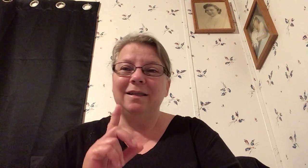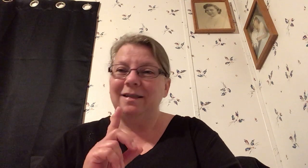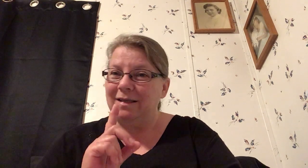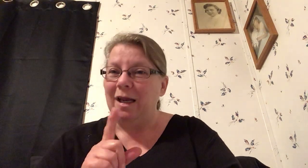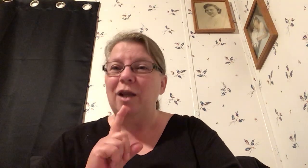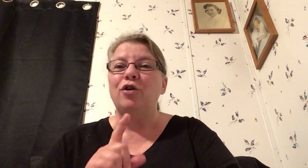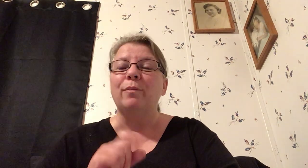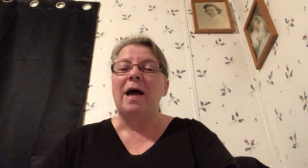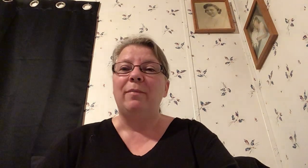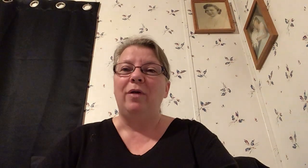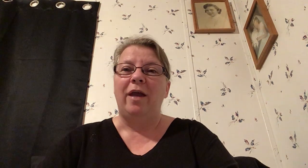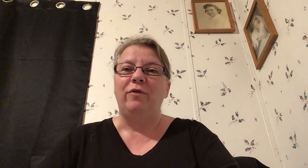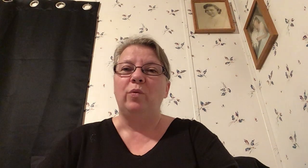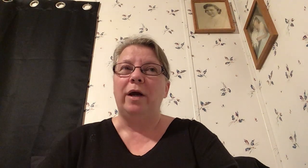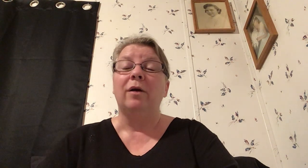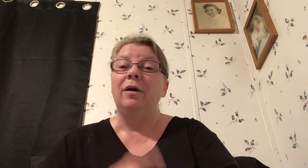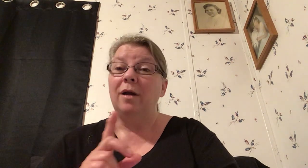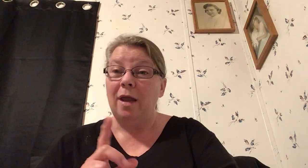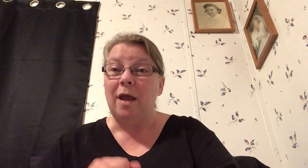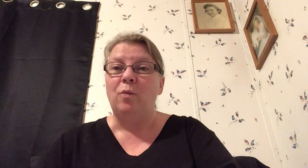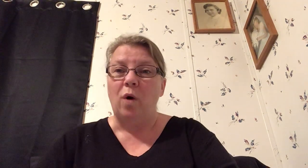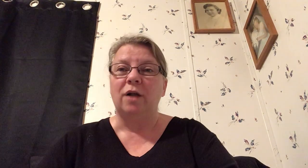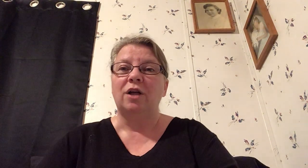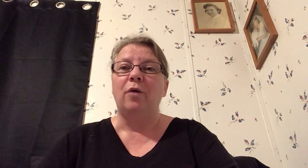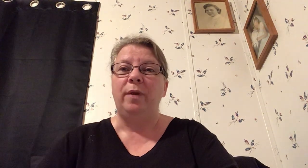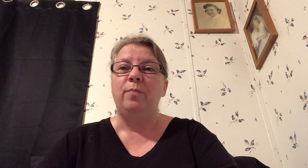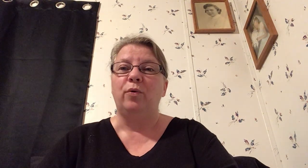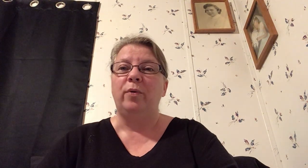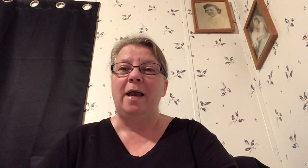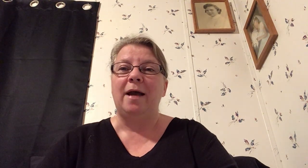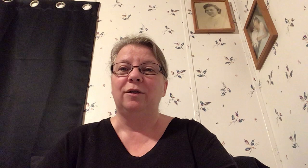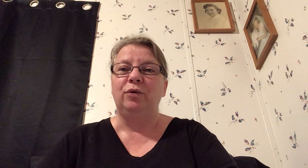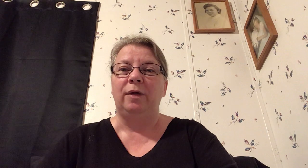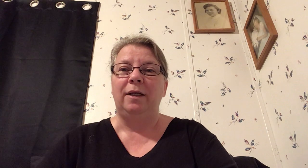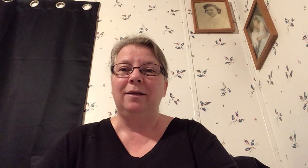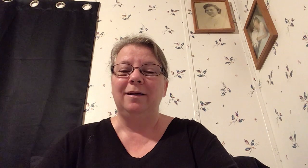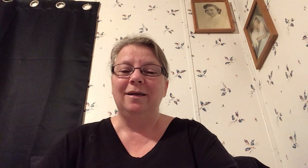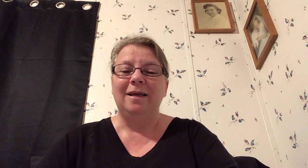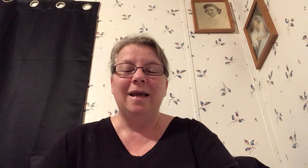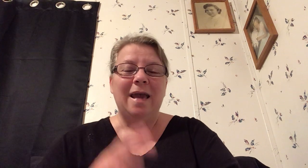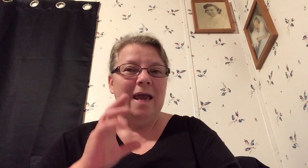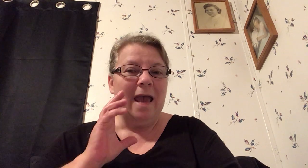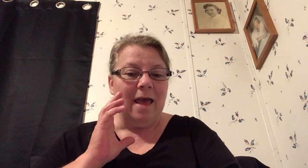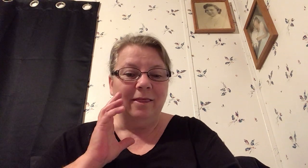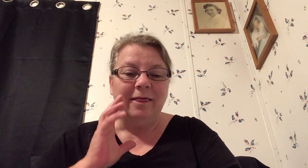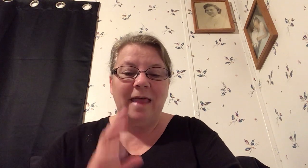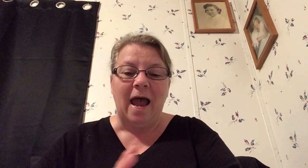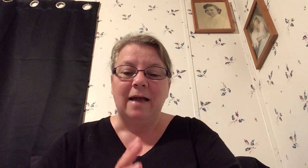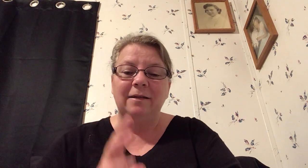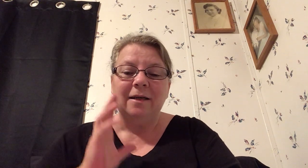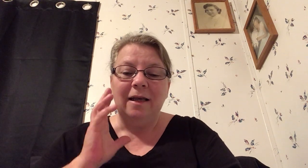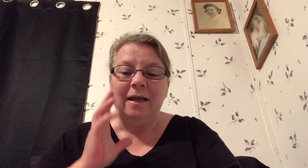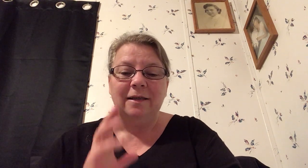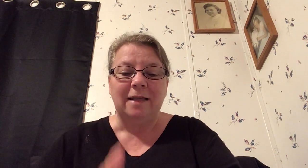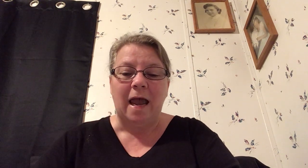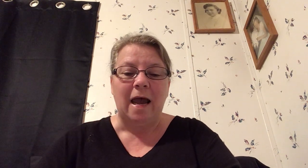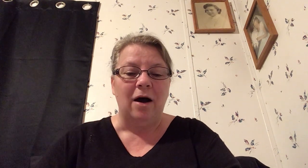take your Bible everywhere and watch how people react to it and that is how